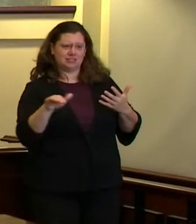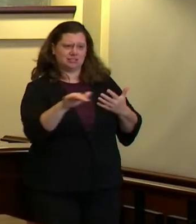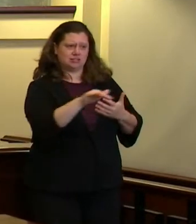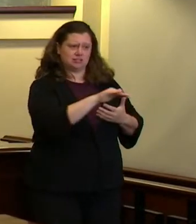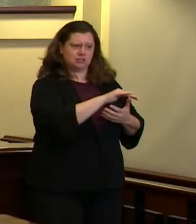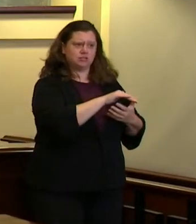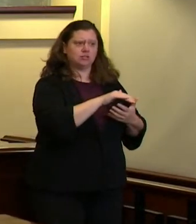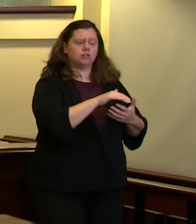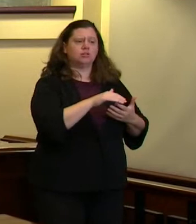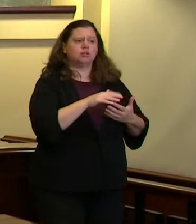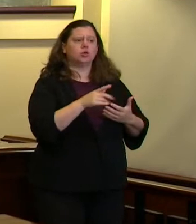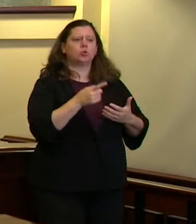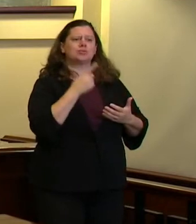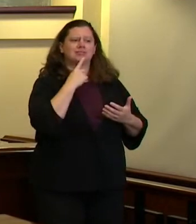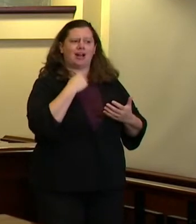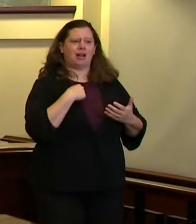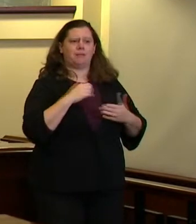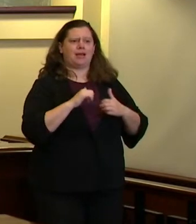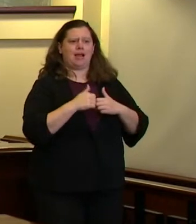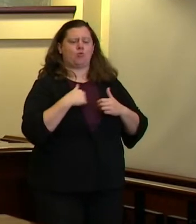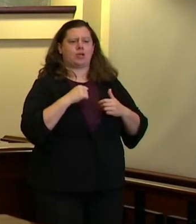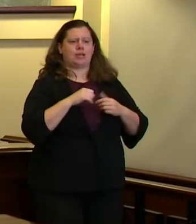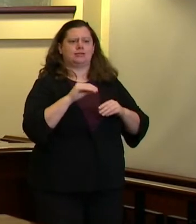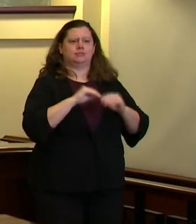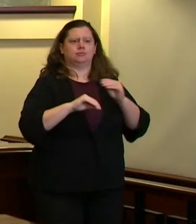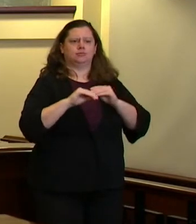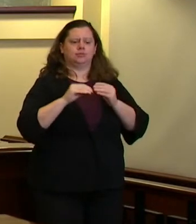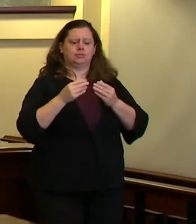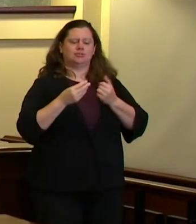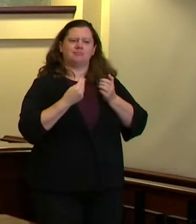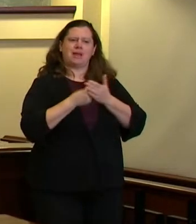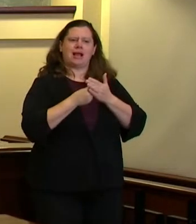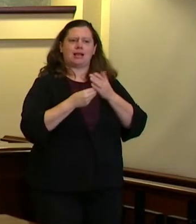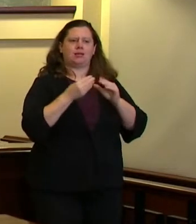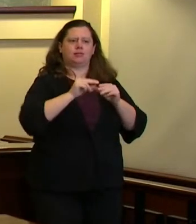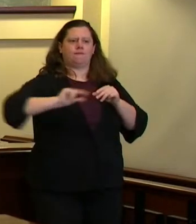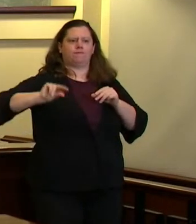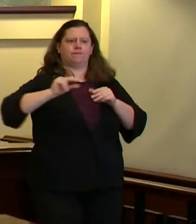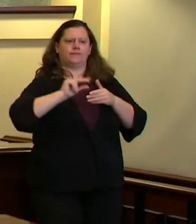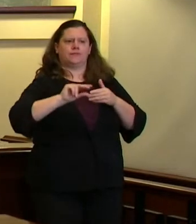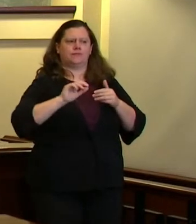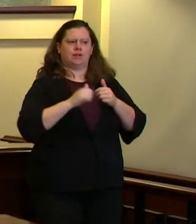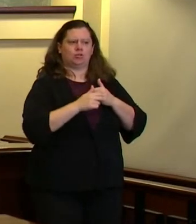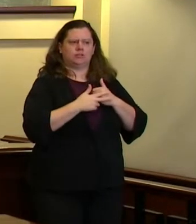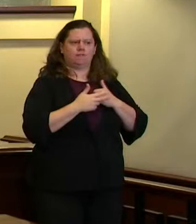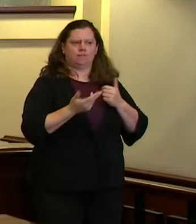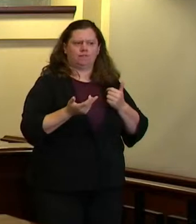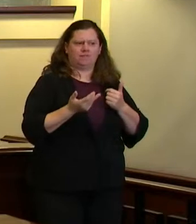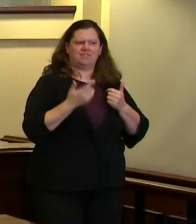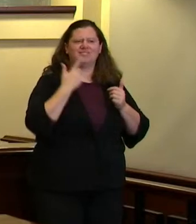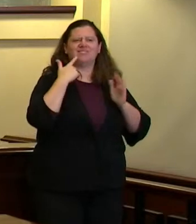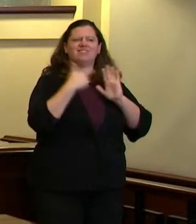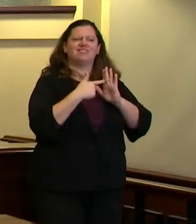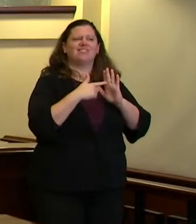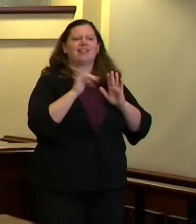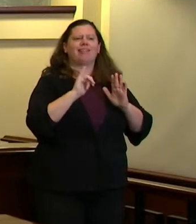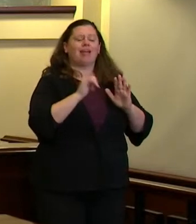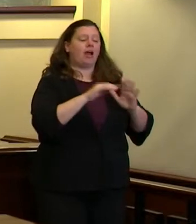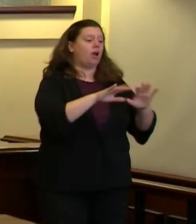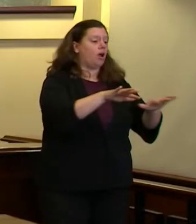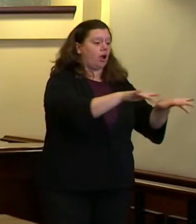savings through combining effectively back office operations administration